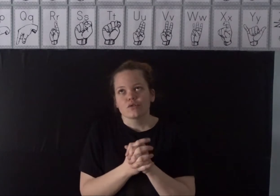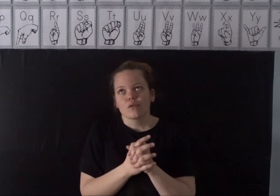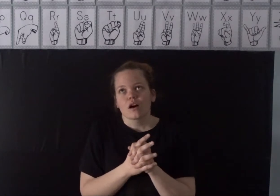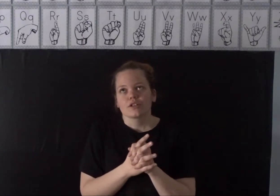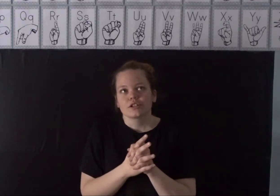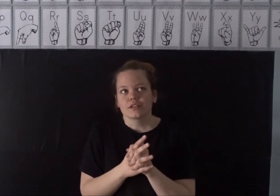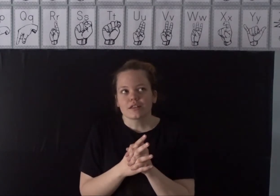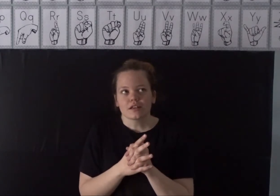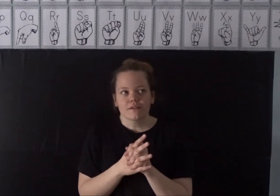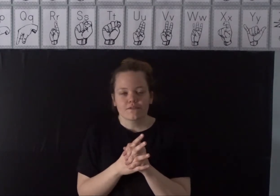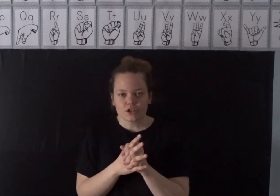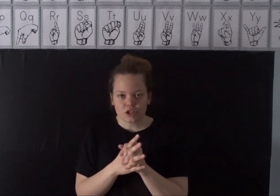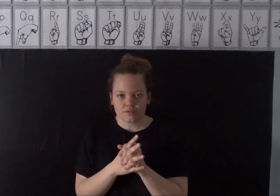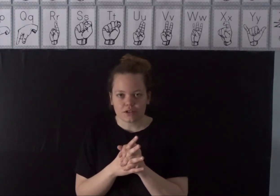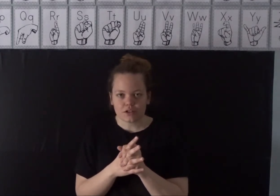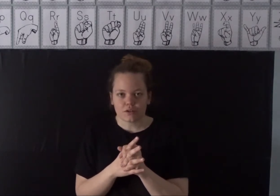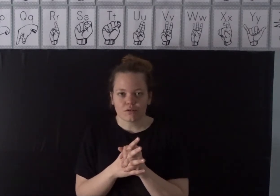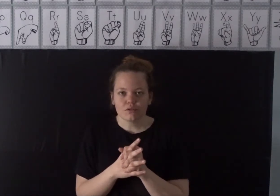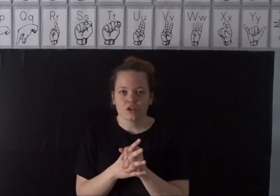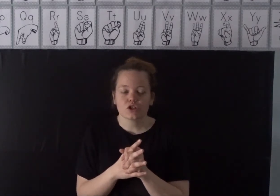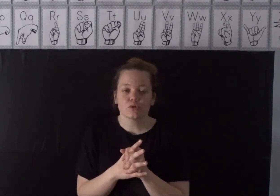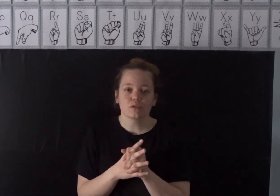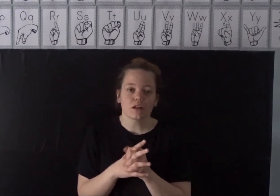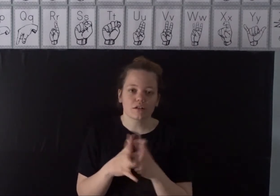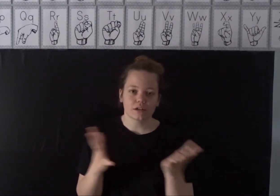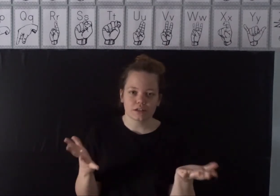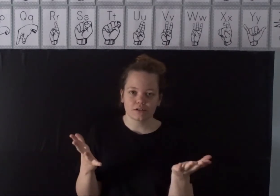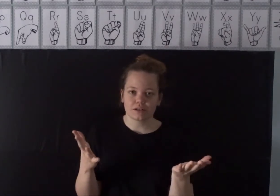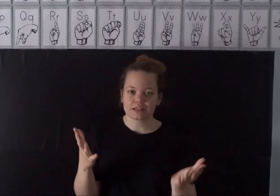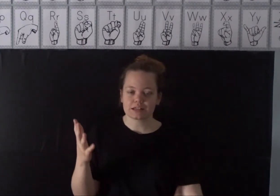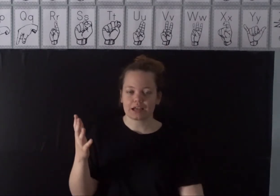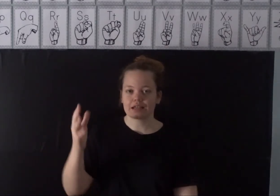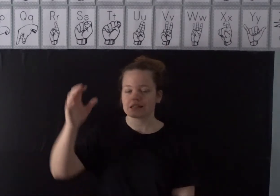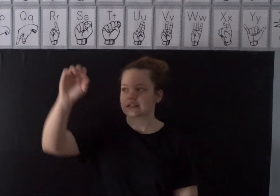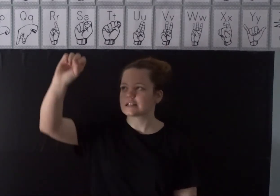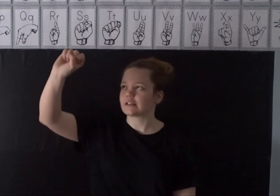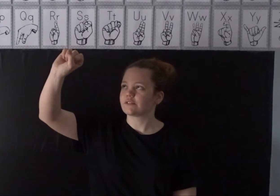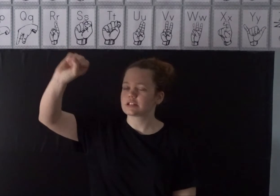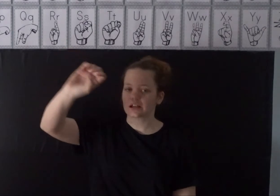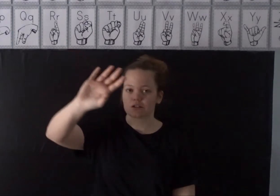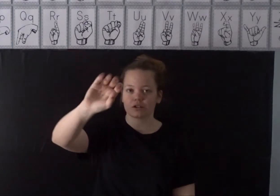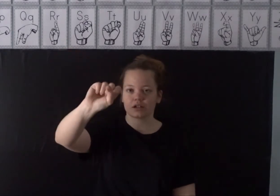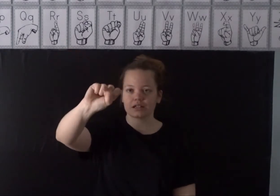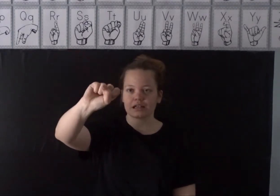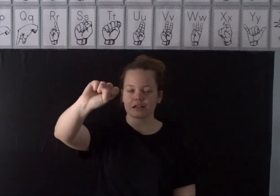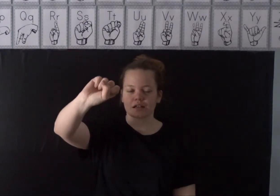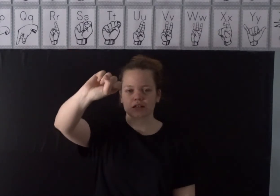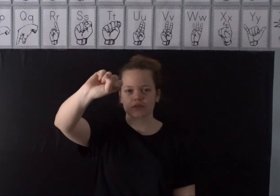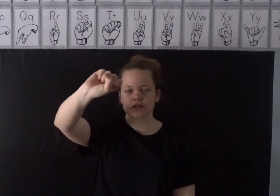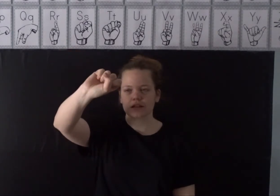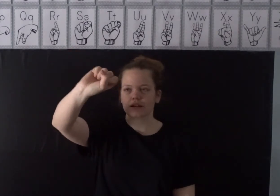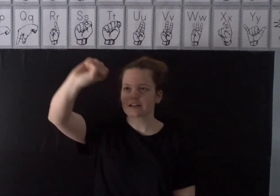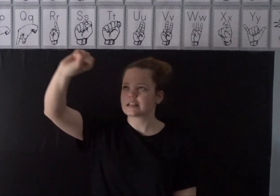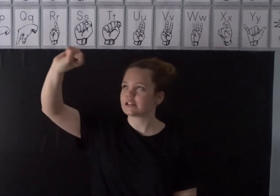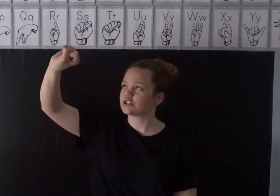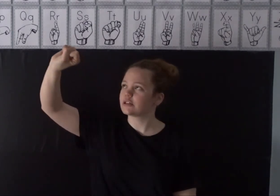watched the fishing video you will already know this sign, it's the sign for sun. So you are going to take, it's almost like your S handshake,